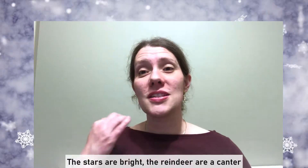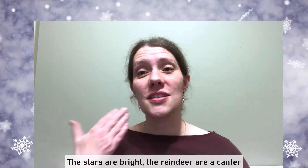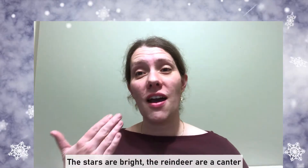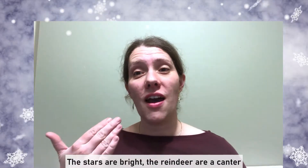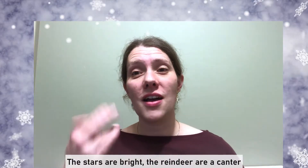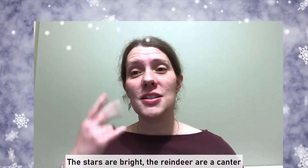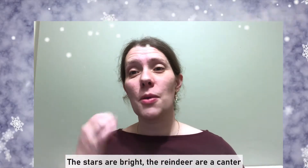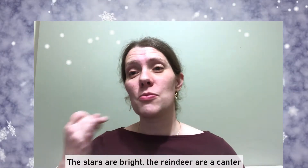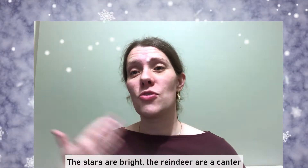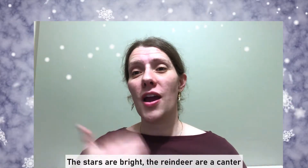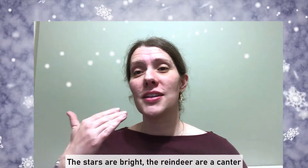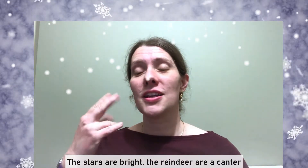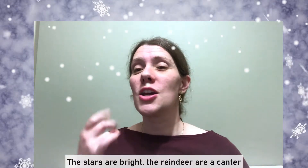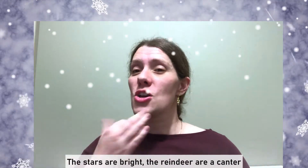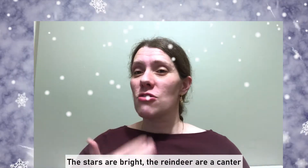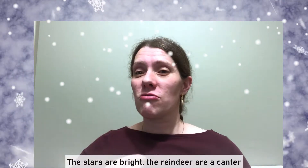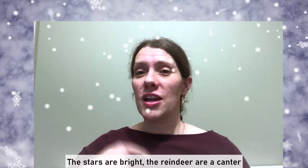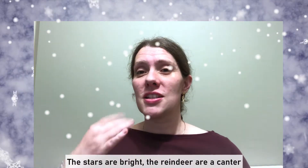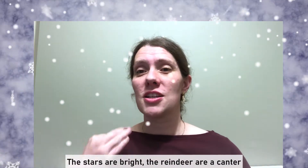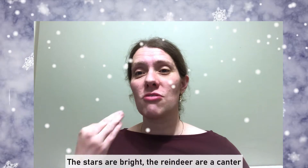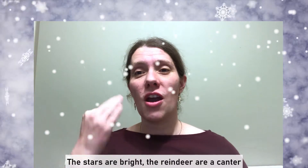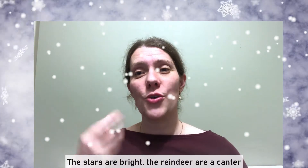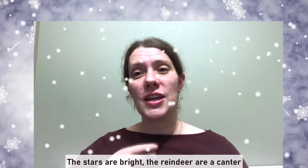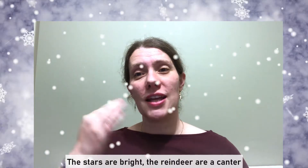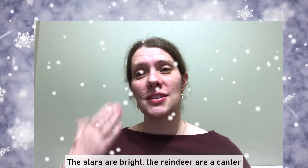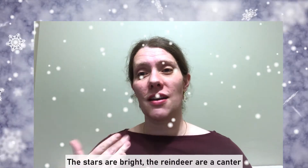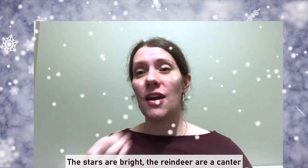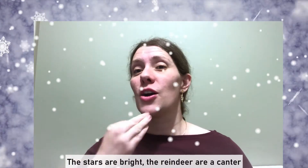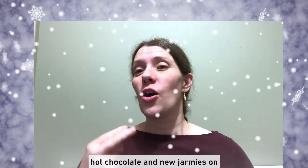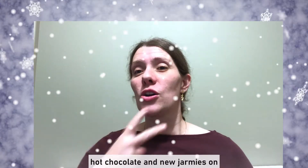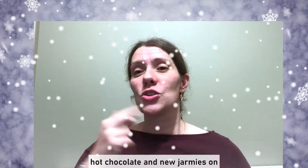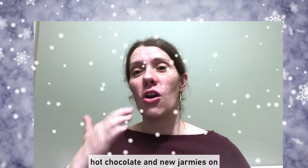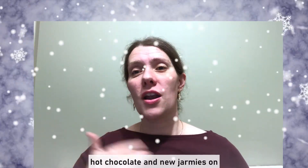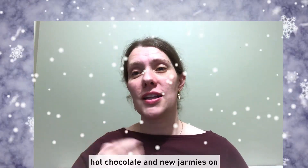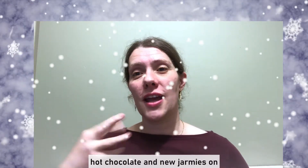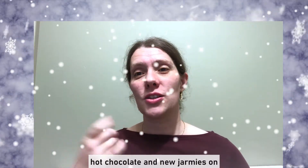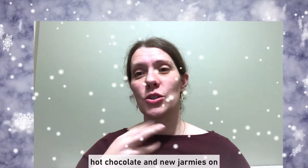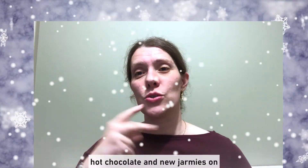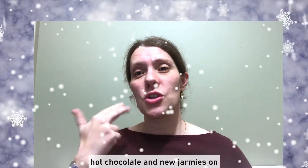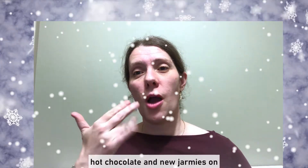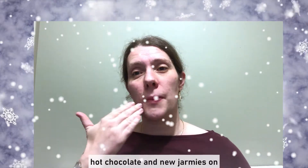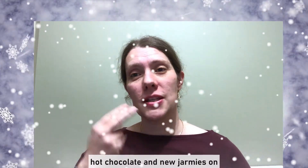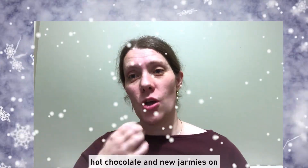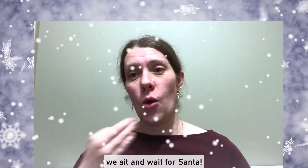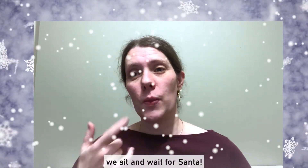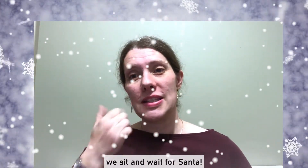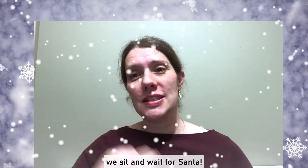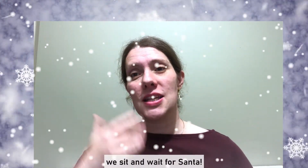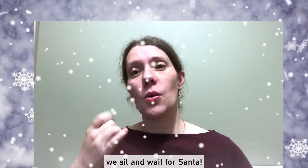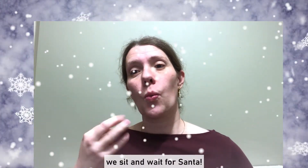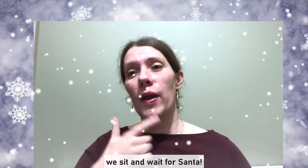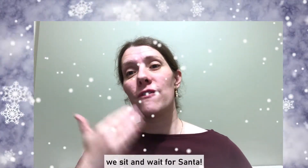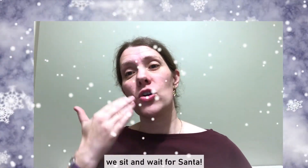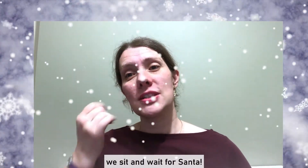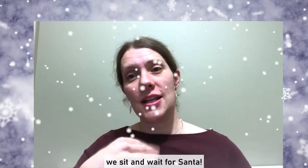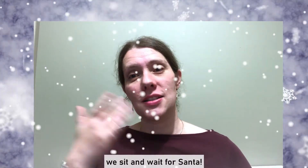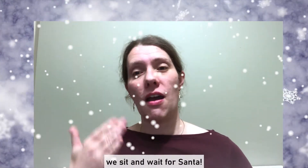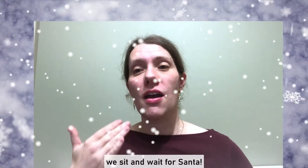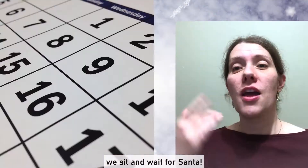stars are bright The reindeer are a canter Our chocolate and new john Is on we sit and wait for Santa For